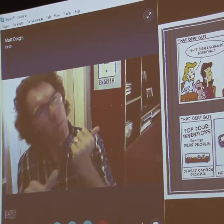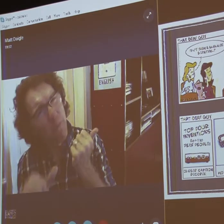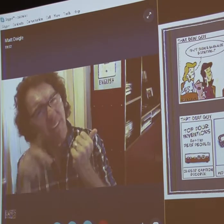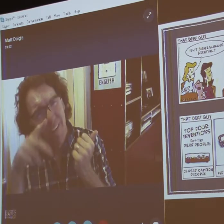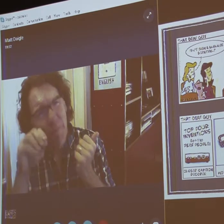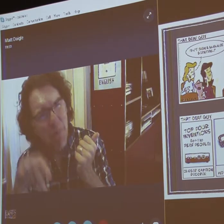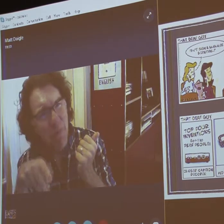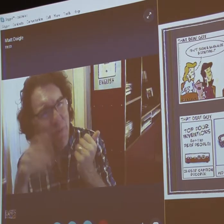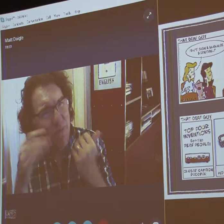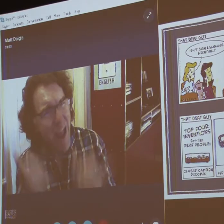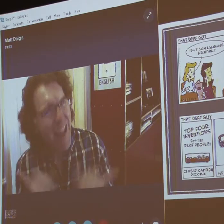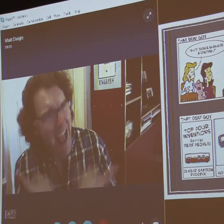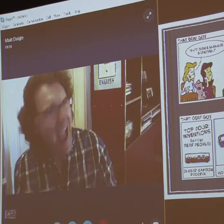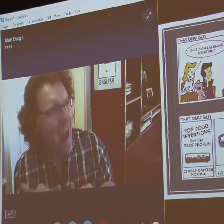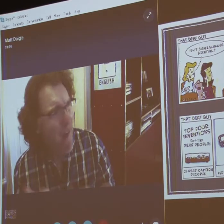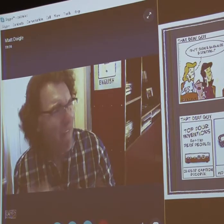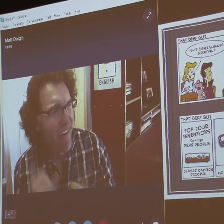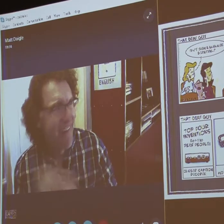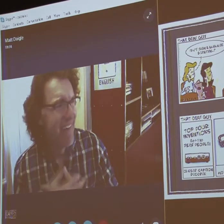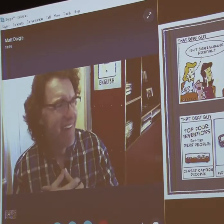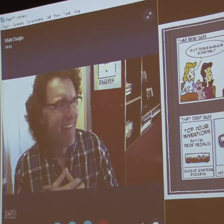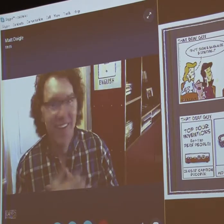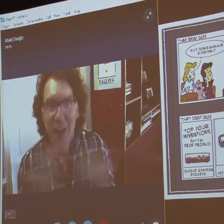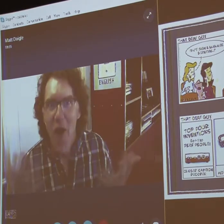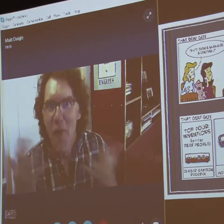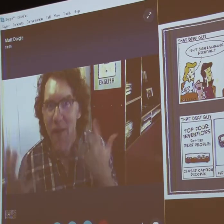says, you have to poop right now.